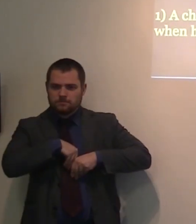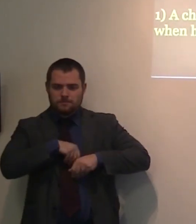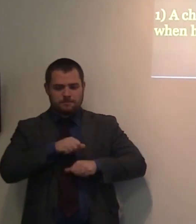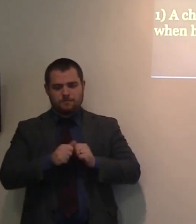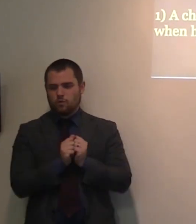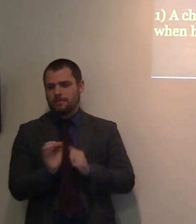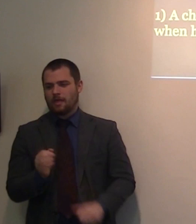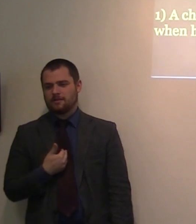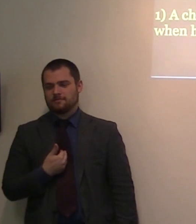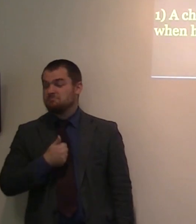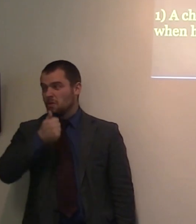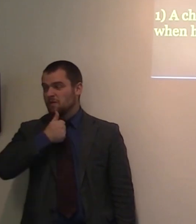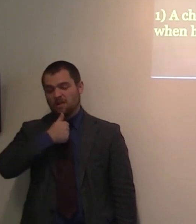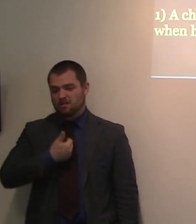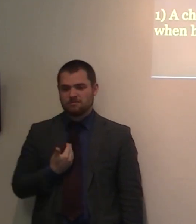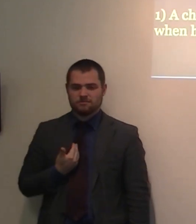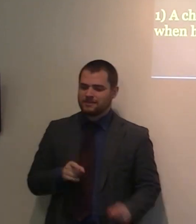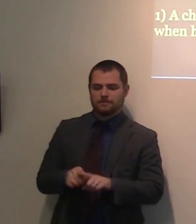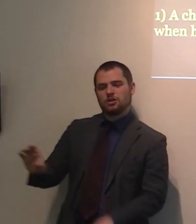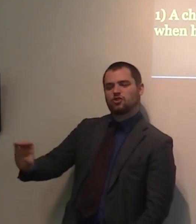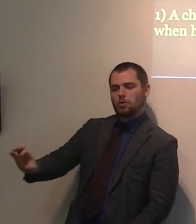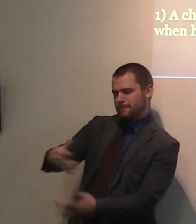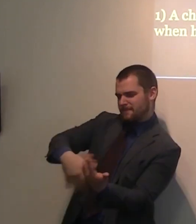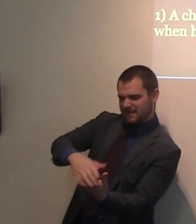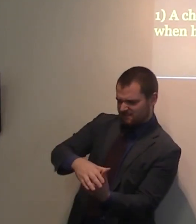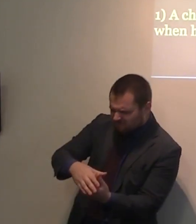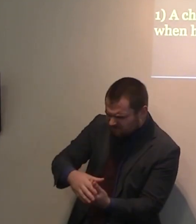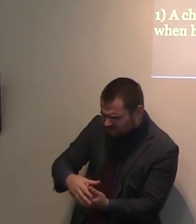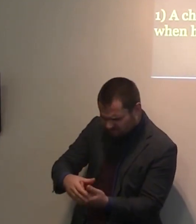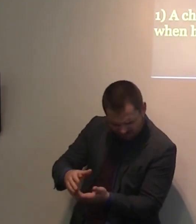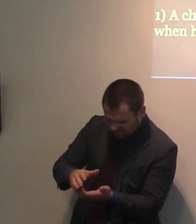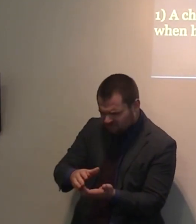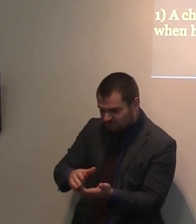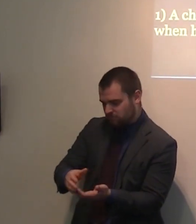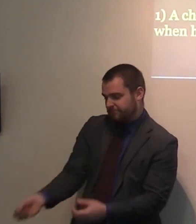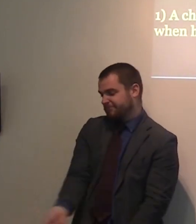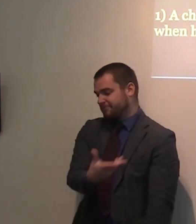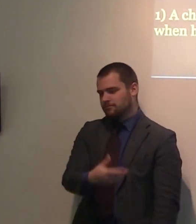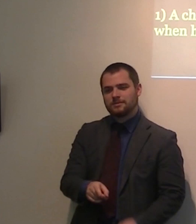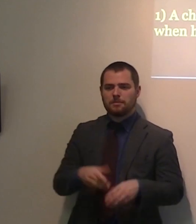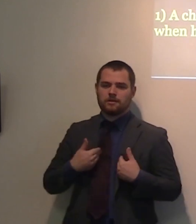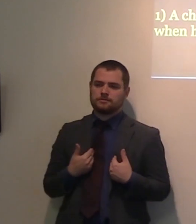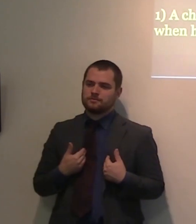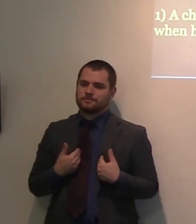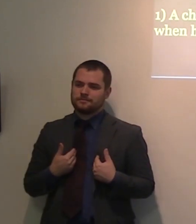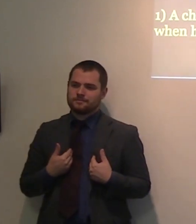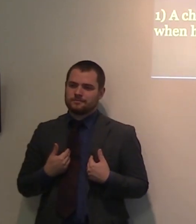lose his usefulness. And actually, the Greek word used there in verse 13, but